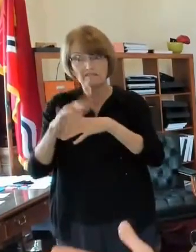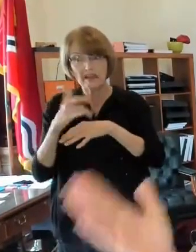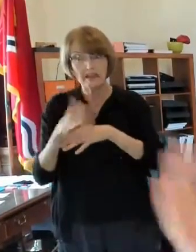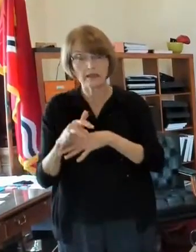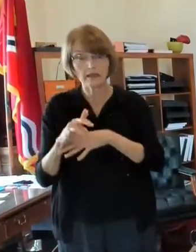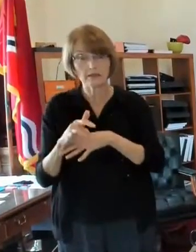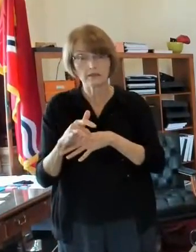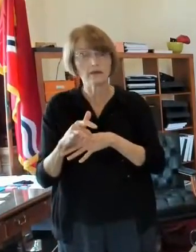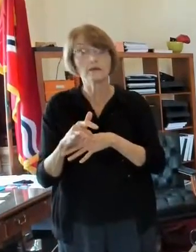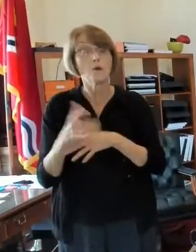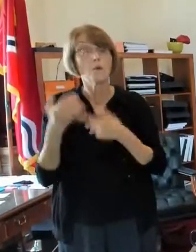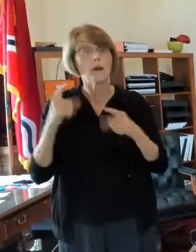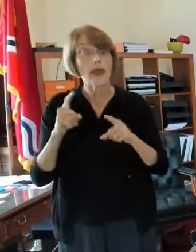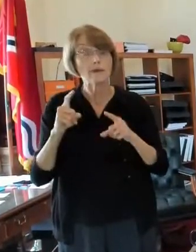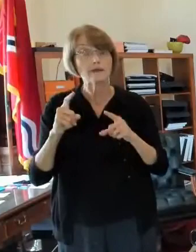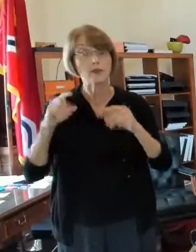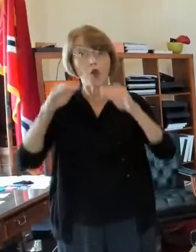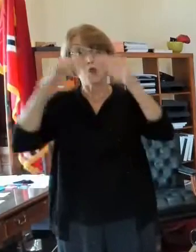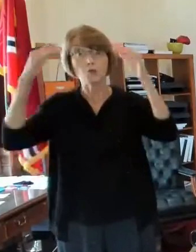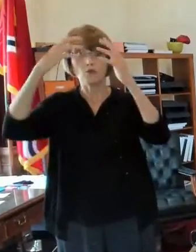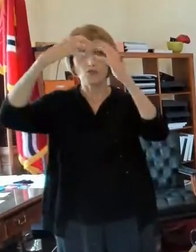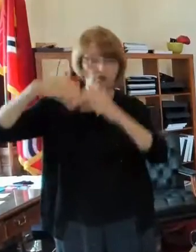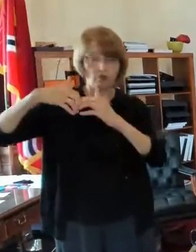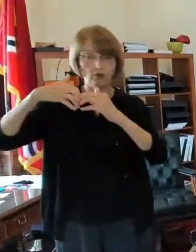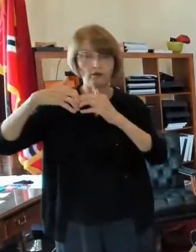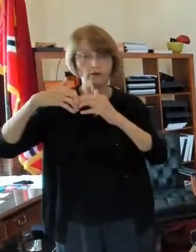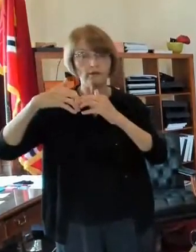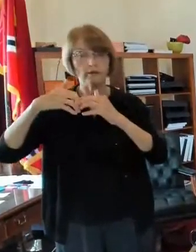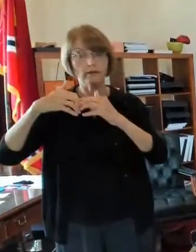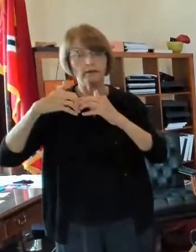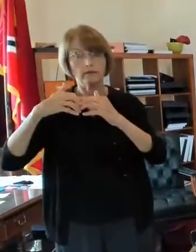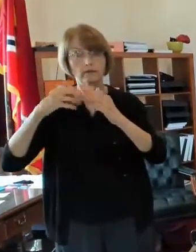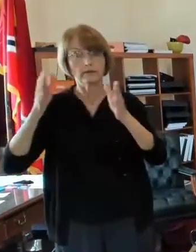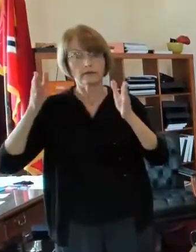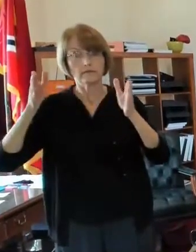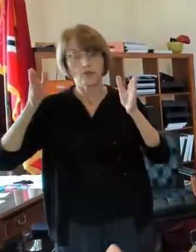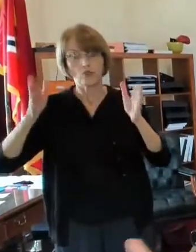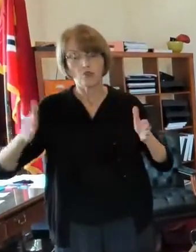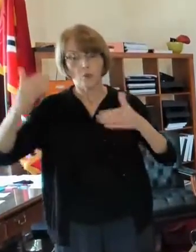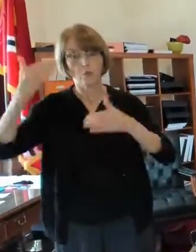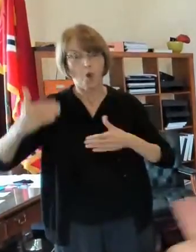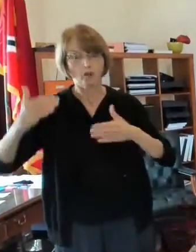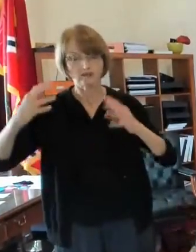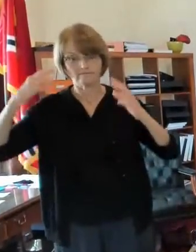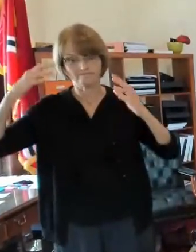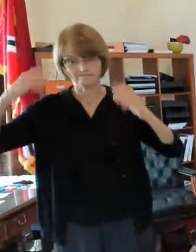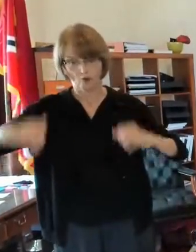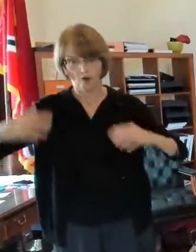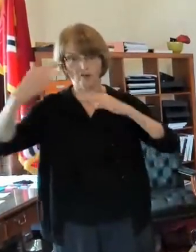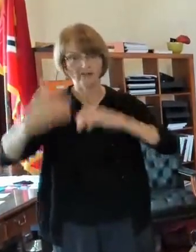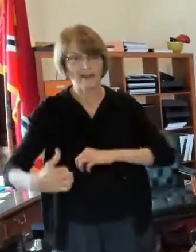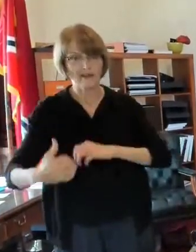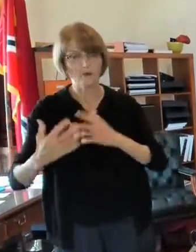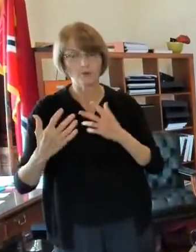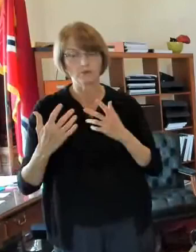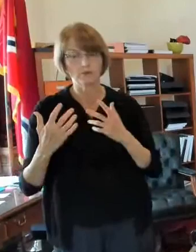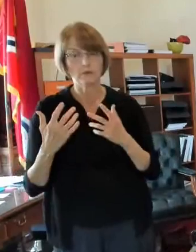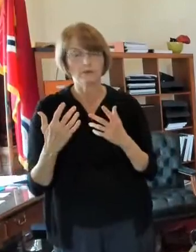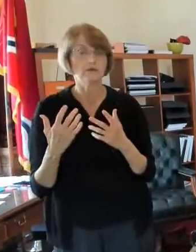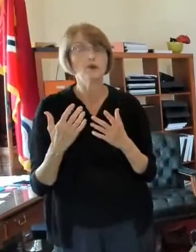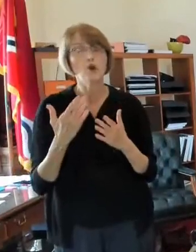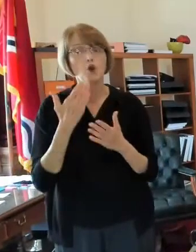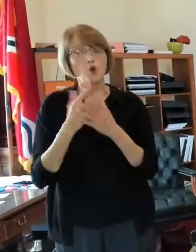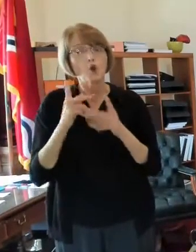the roof is collapsed in the back or a sidewall's fallen off there are still good folks